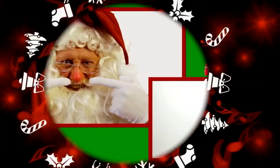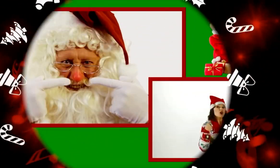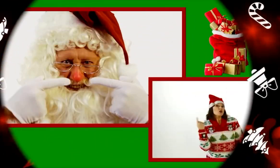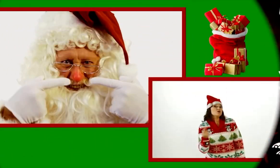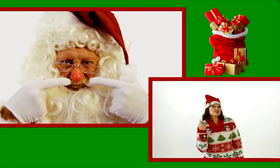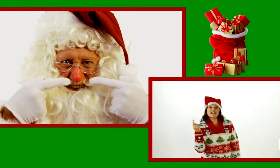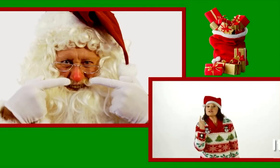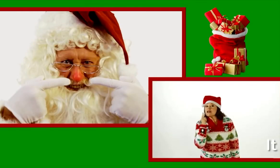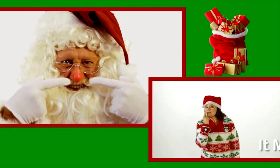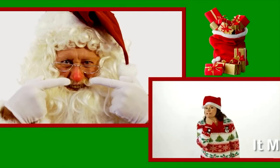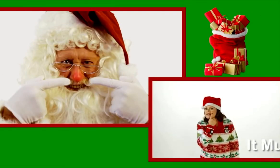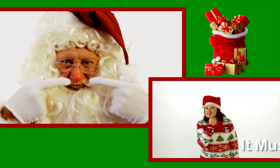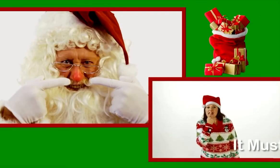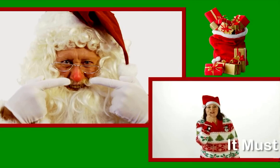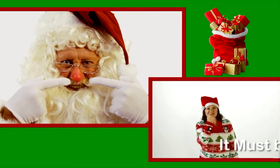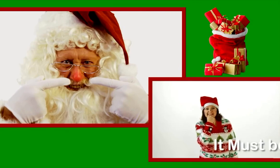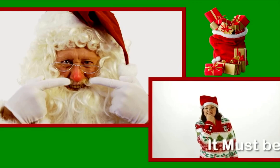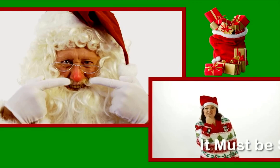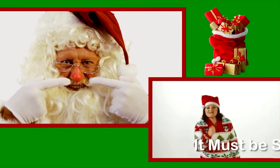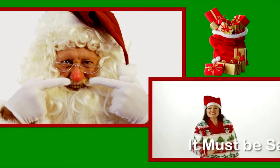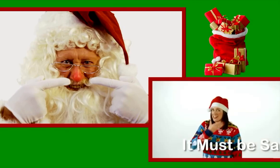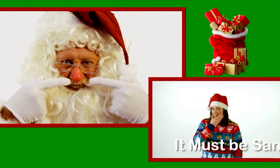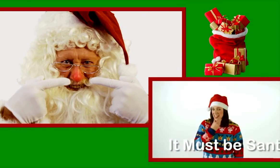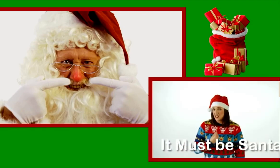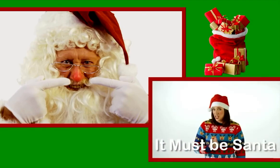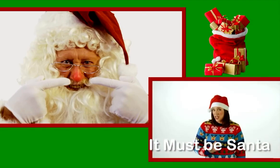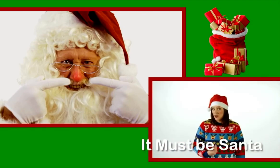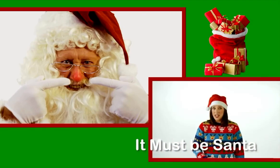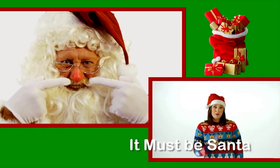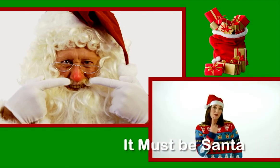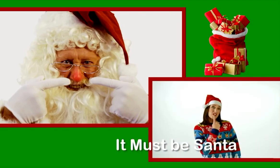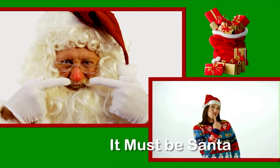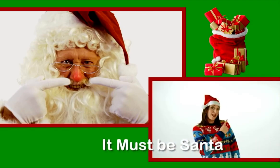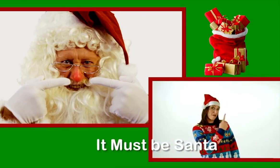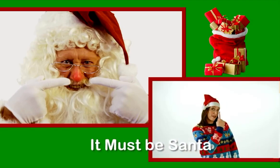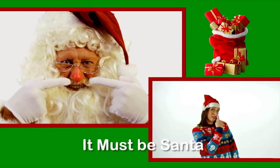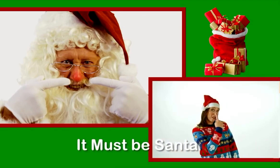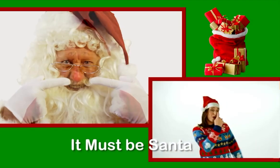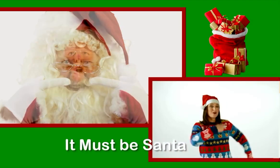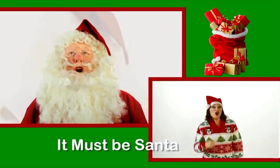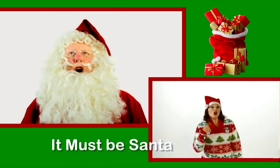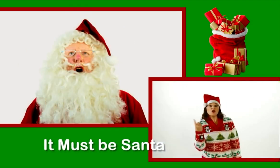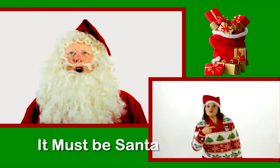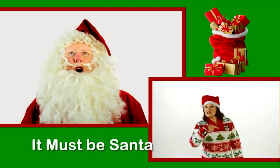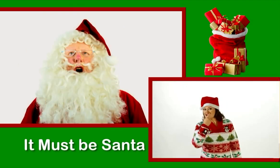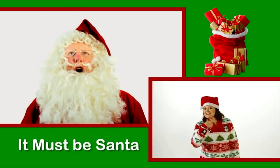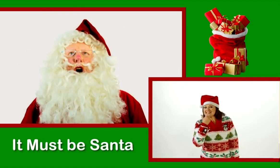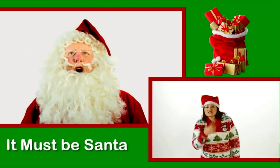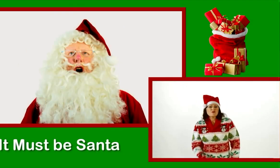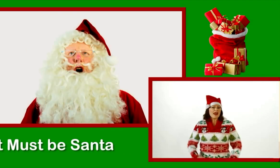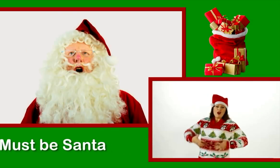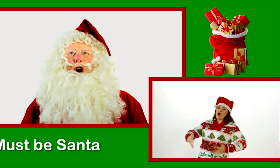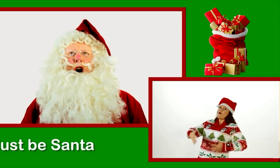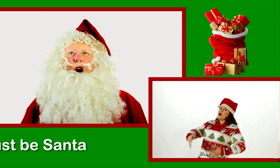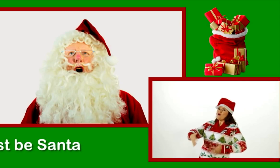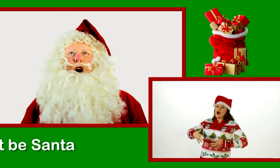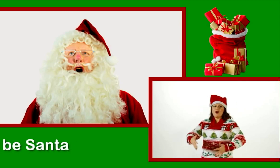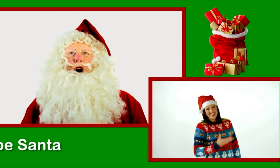Who's got a great big cherry nose? Santa's got a great big cherry nose Who laughs this way? Ho, ho, ho!